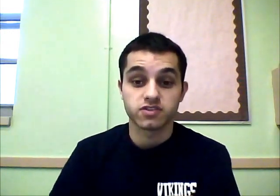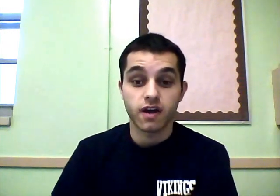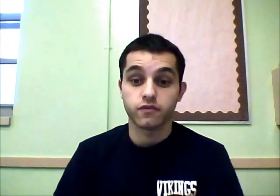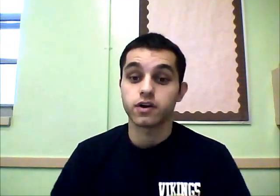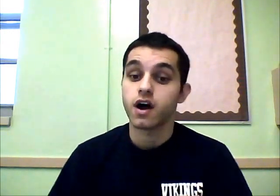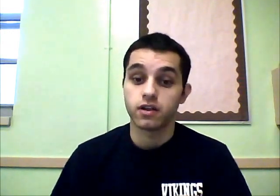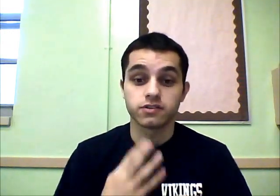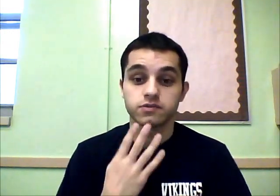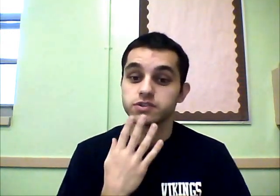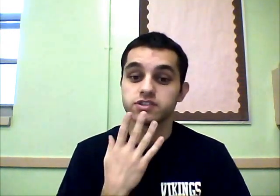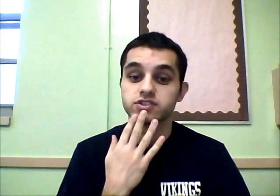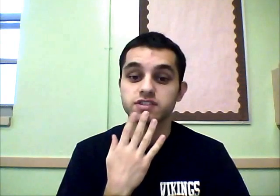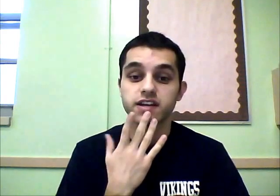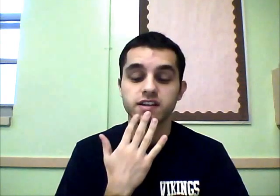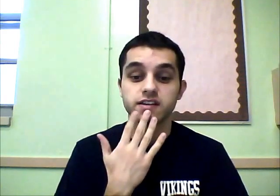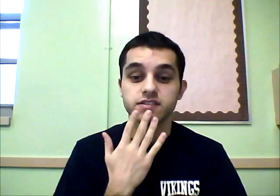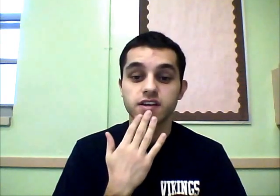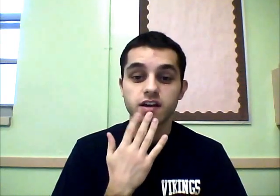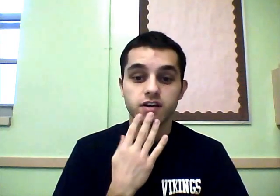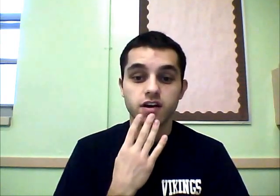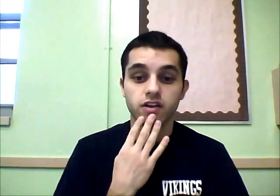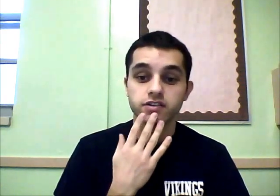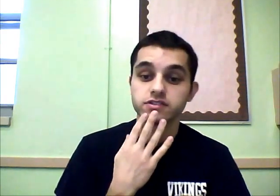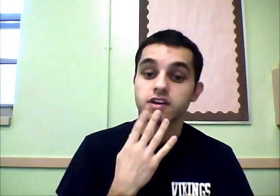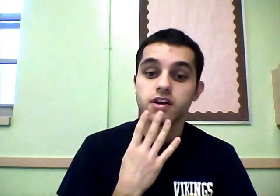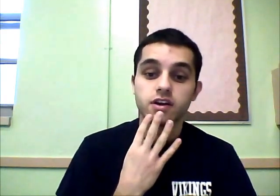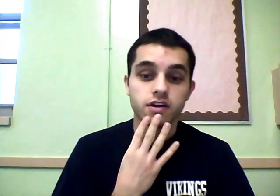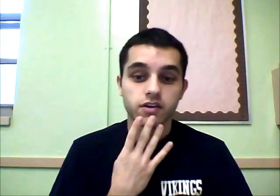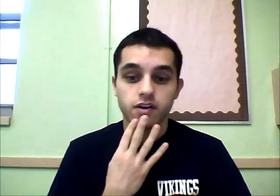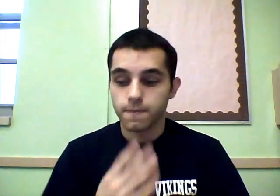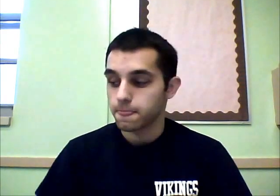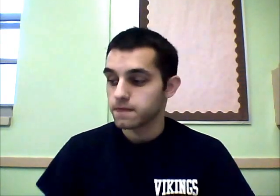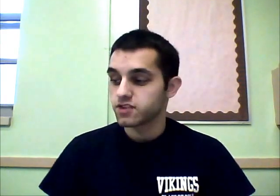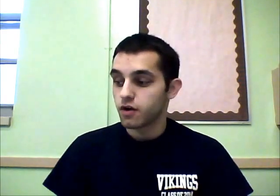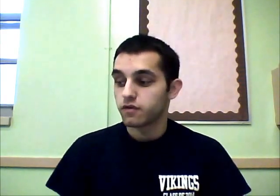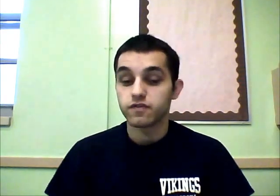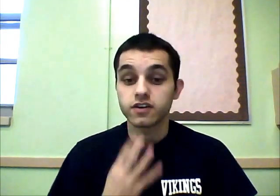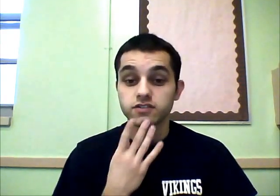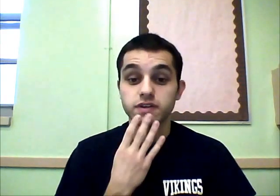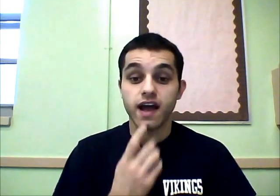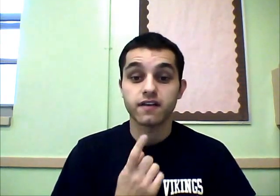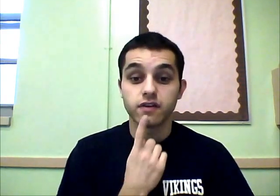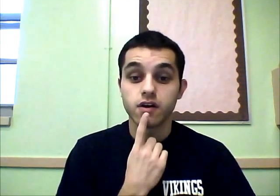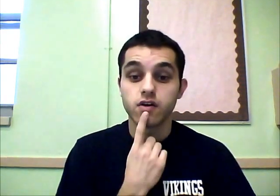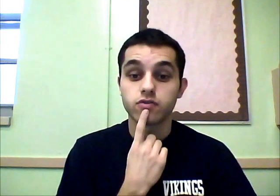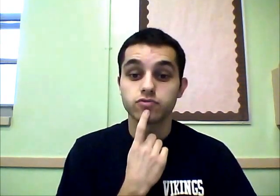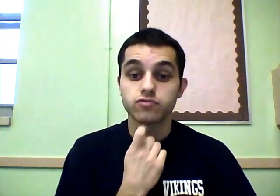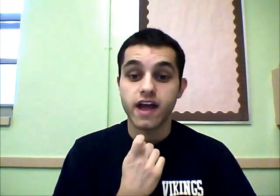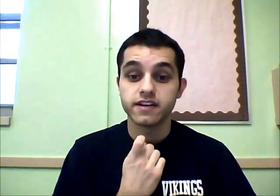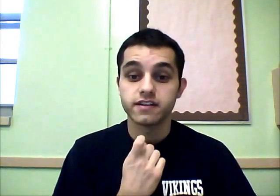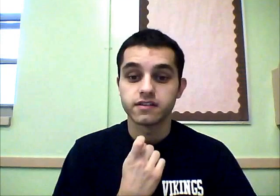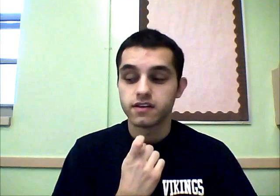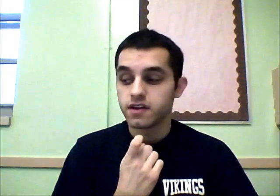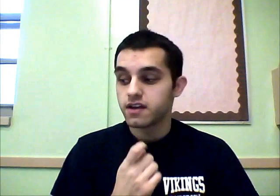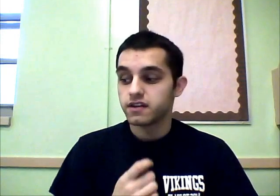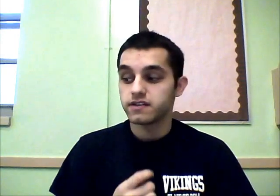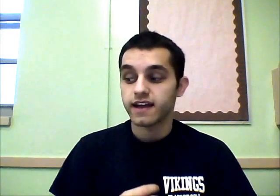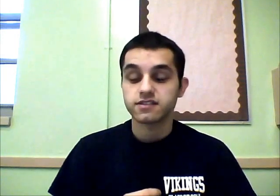sign for colors, which is just like this, colors. So, first we have red, next